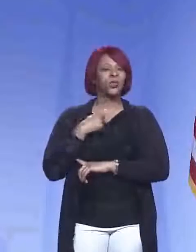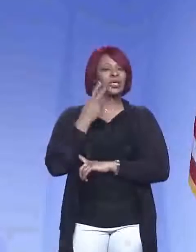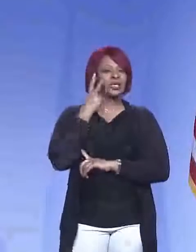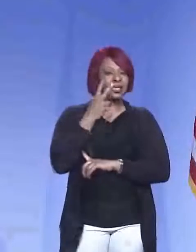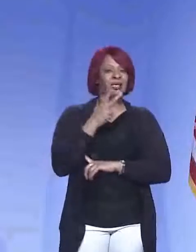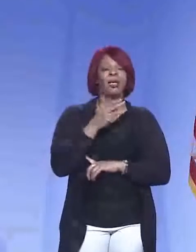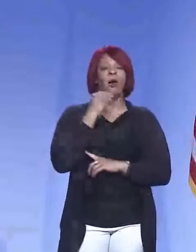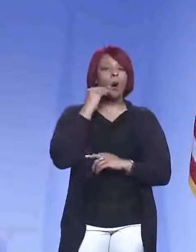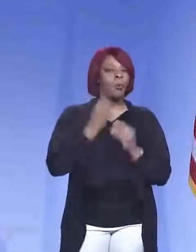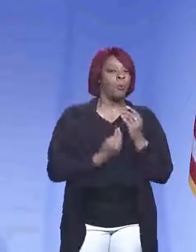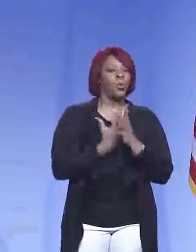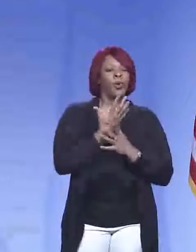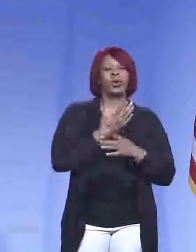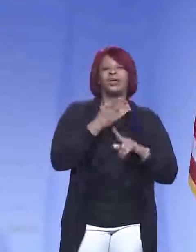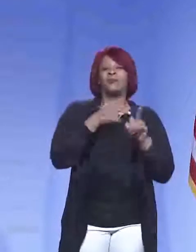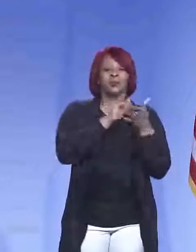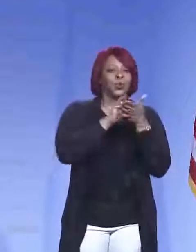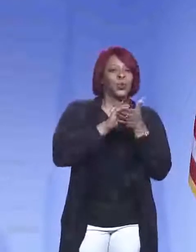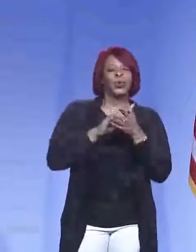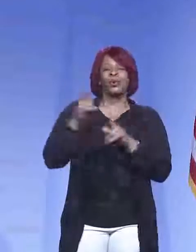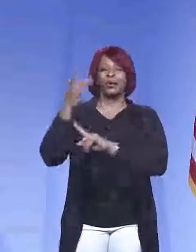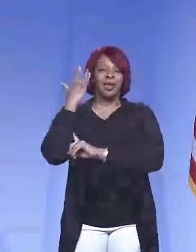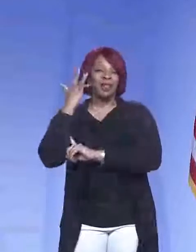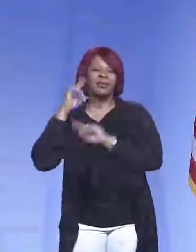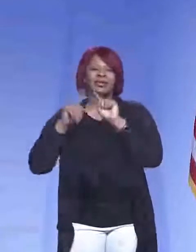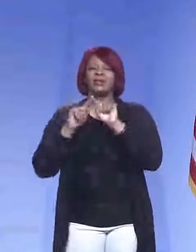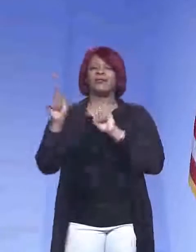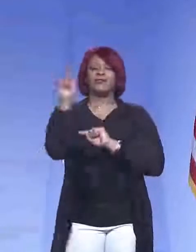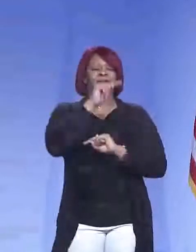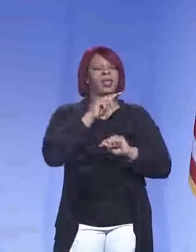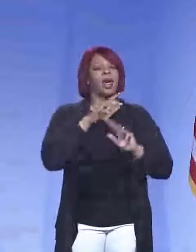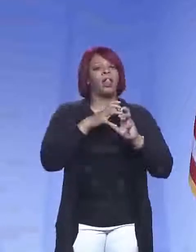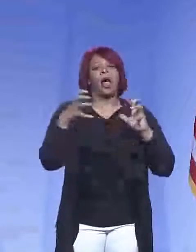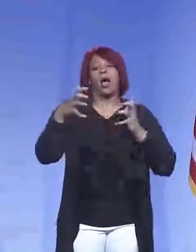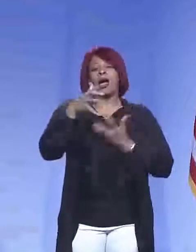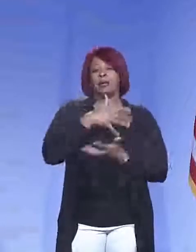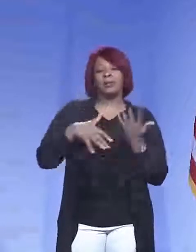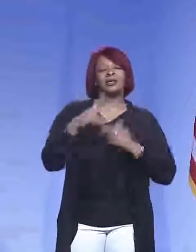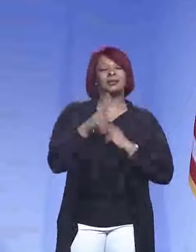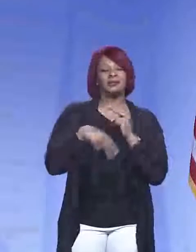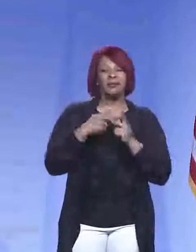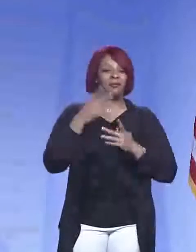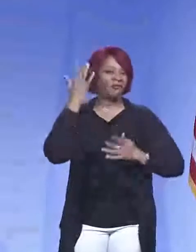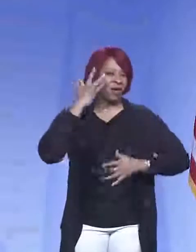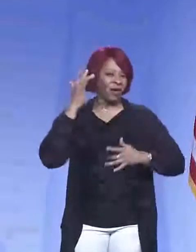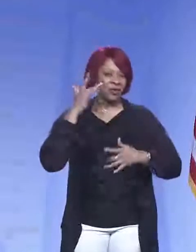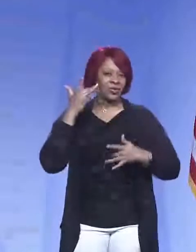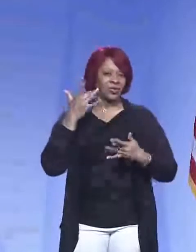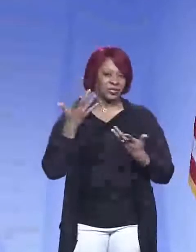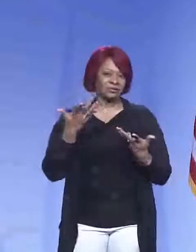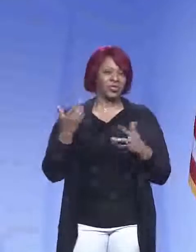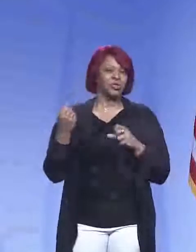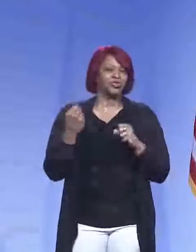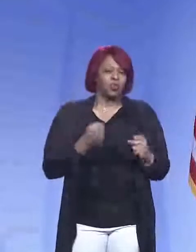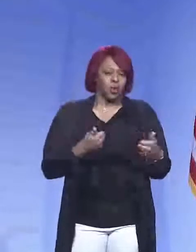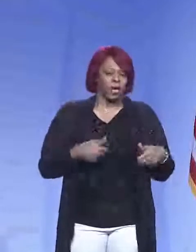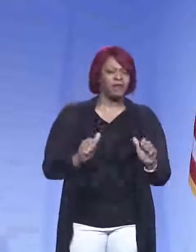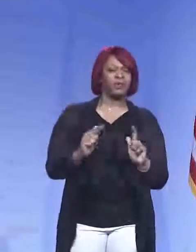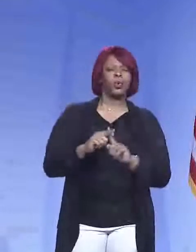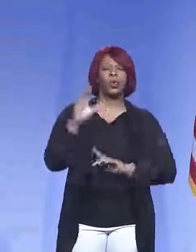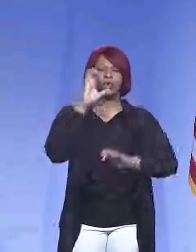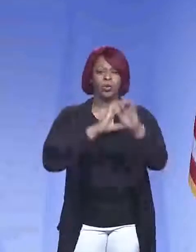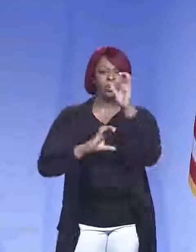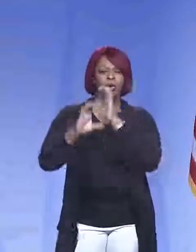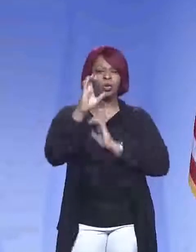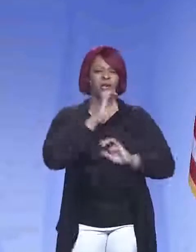homegrown strains, strains from New York, strains from California. So there's there's a lot of robust effort to look